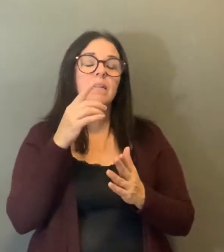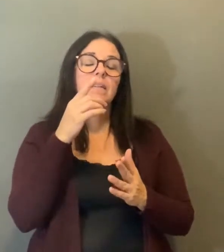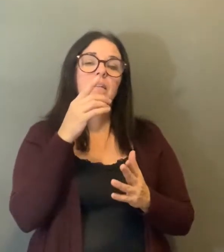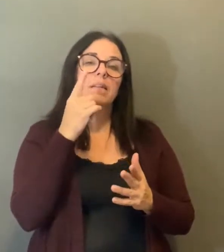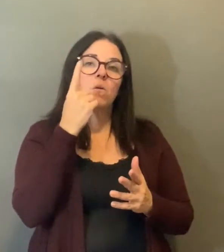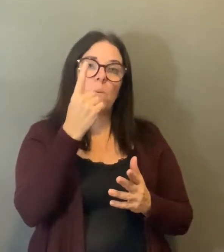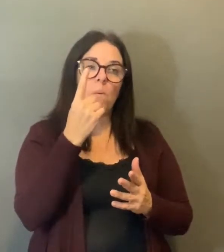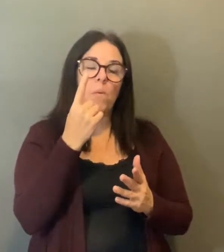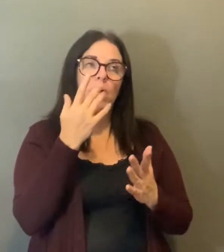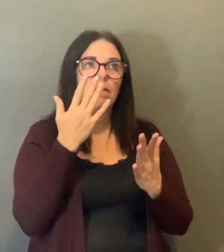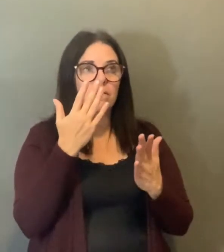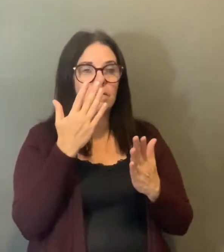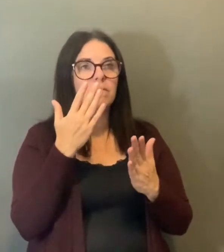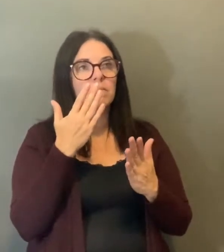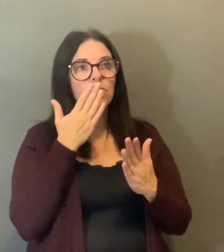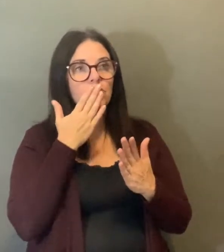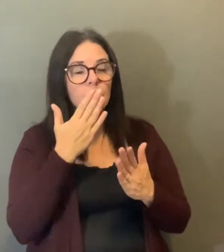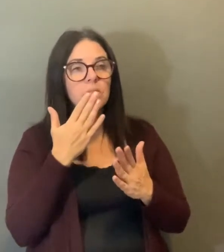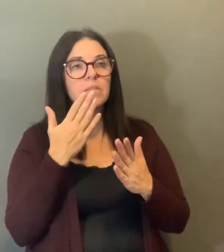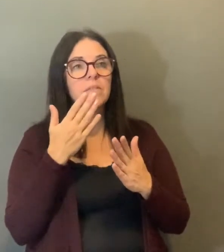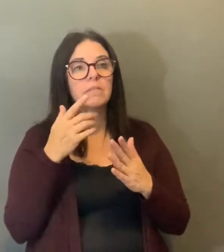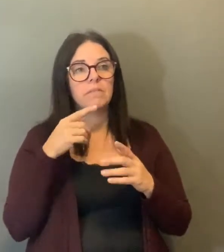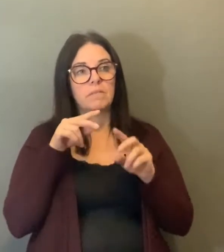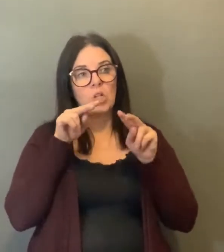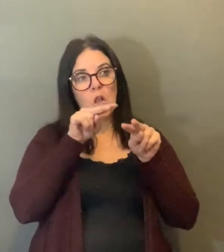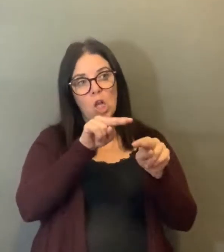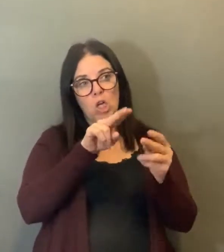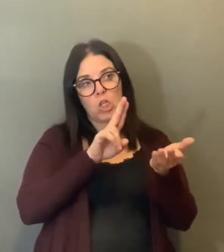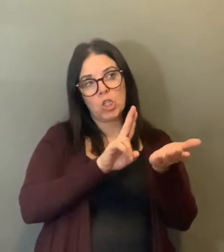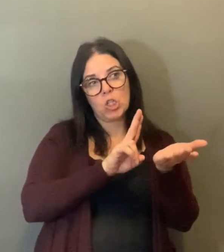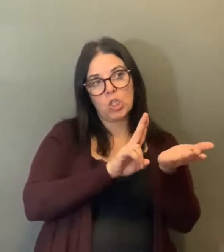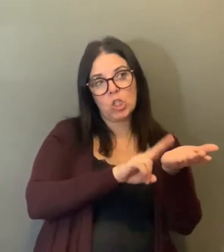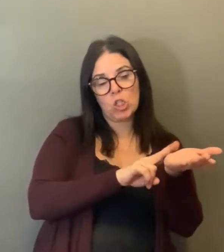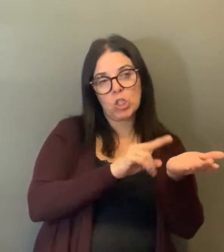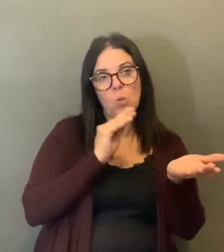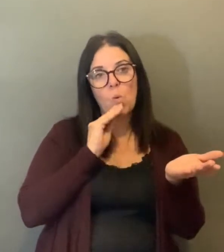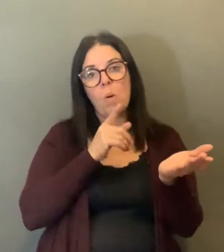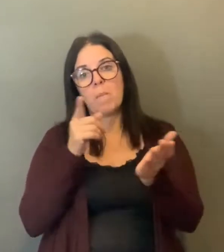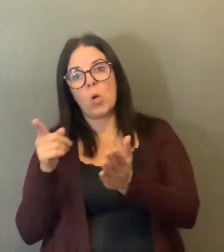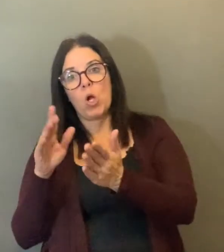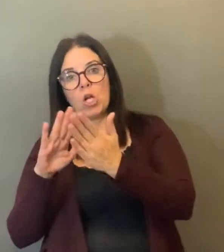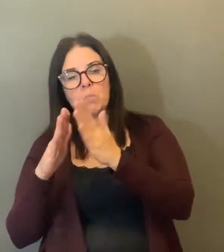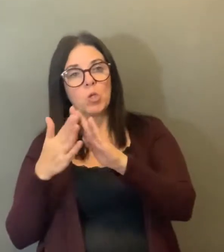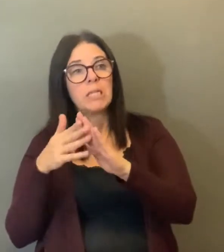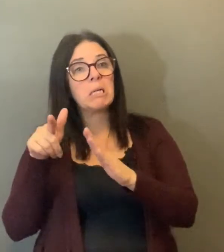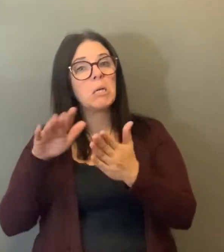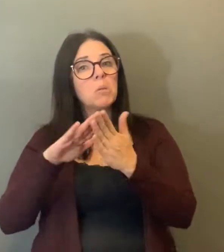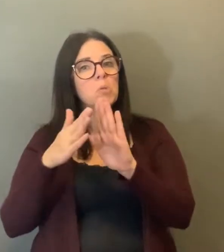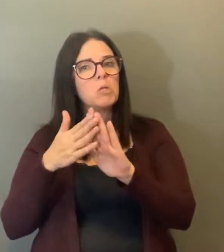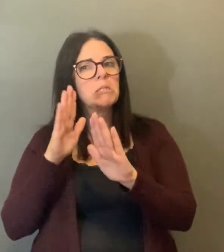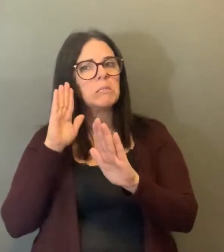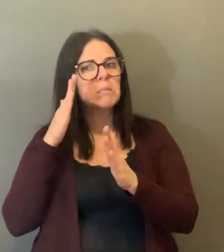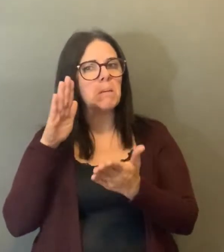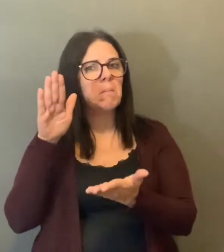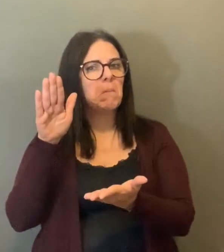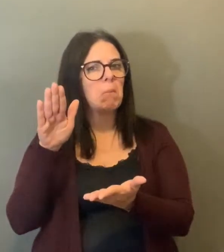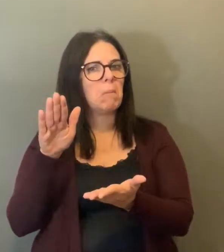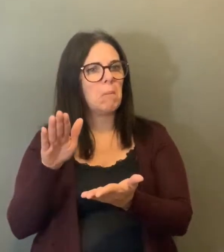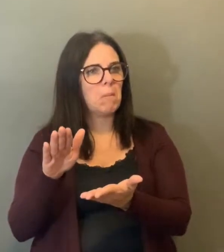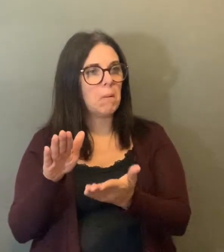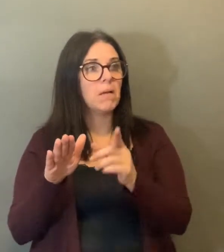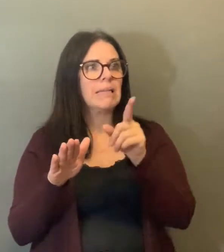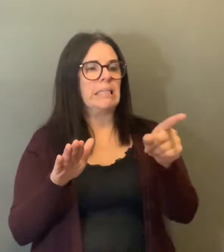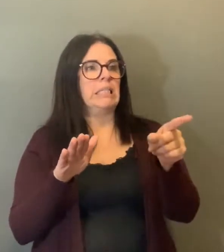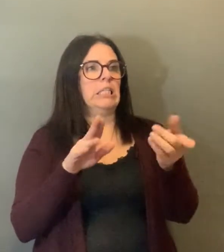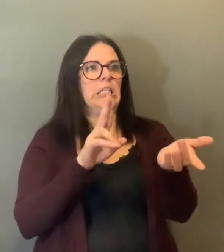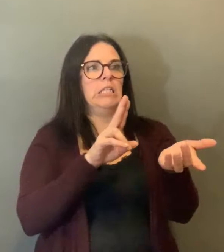that resulted in more cases that are showing up. The good thing is even when we are looking at the breakdown of where these cases are coming from, are they